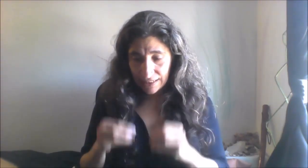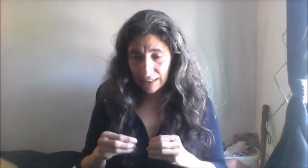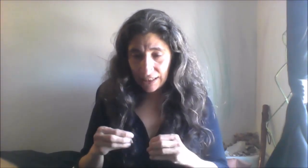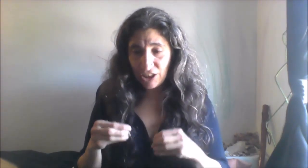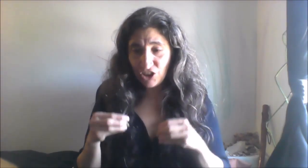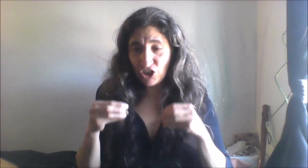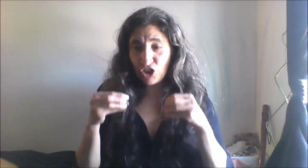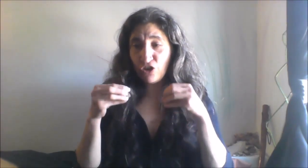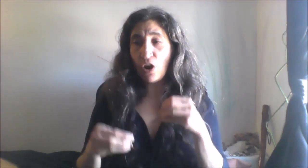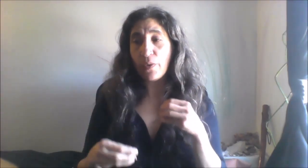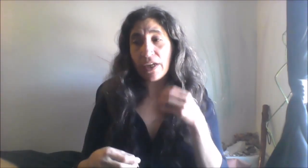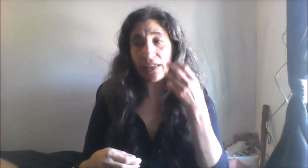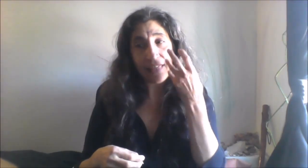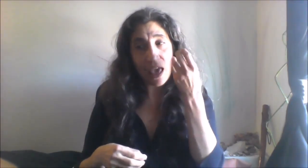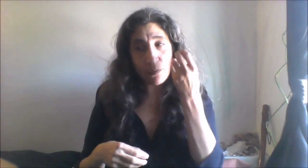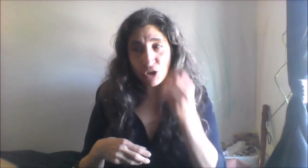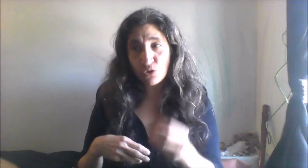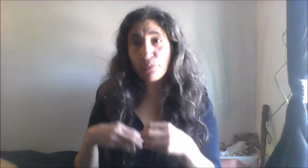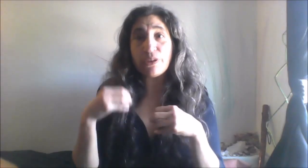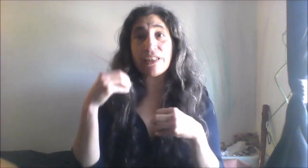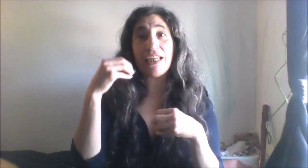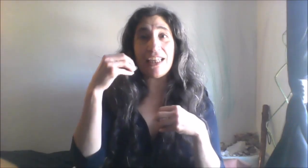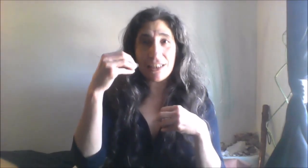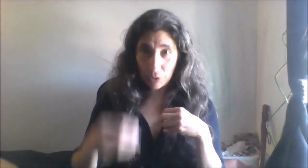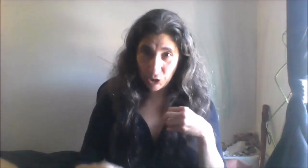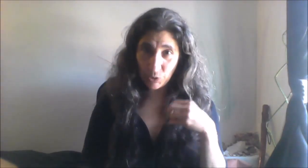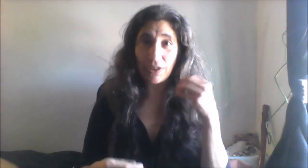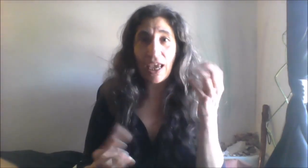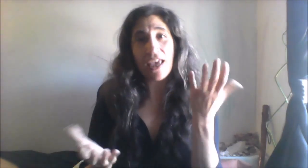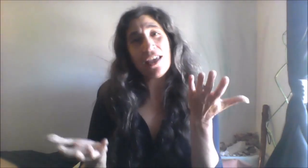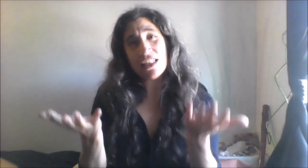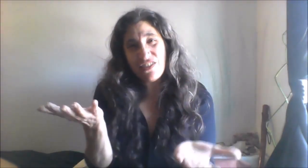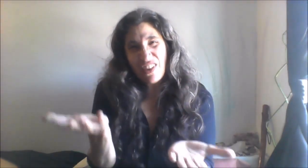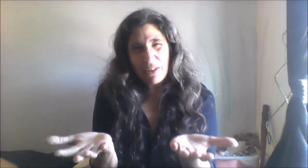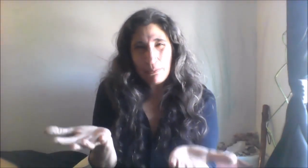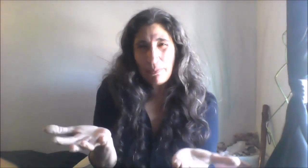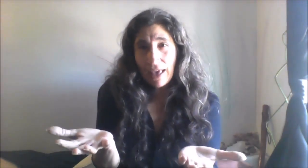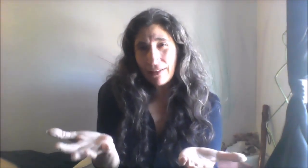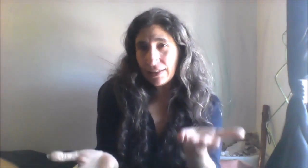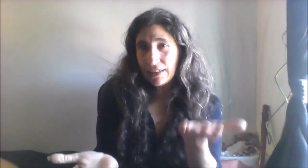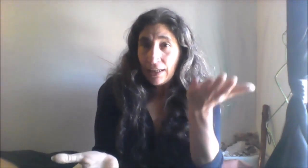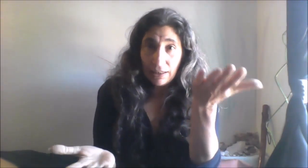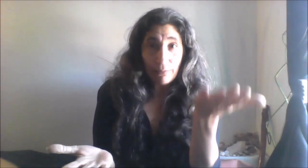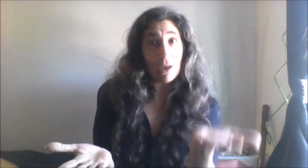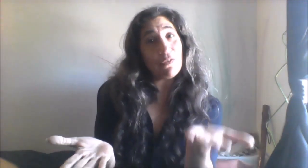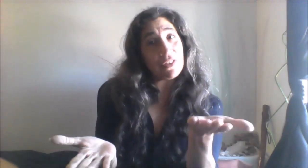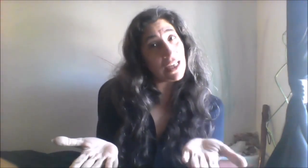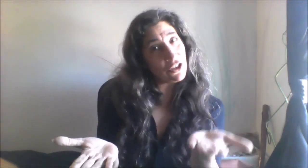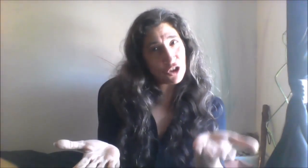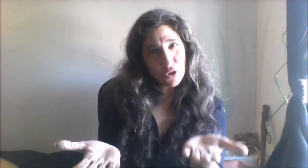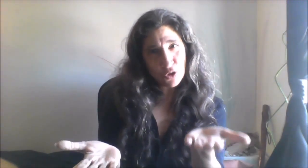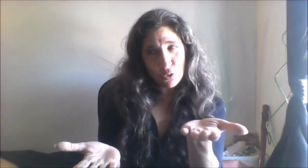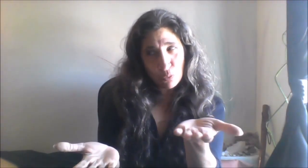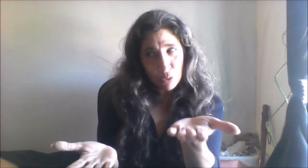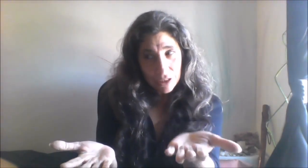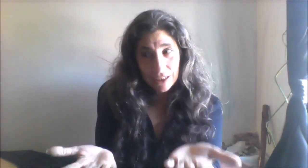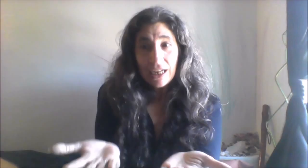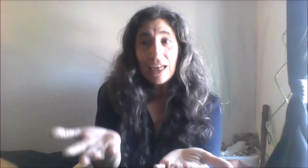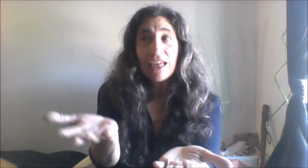seeds growing that what you plant is what you get it's very balanced the amount of attention you put in the